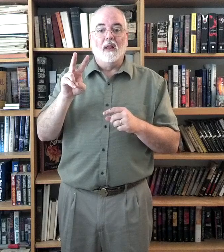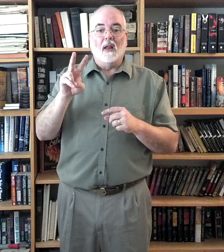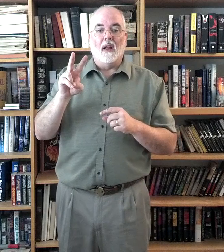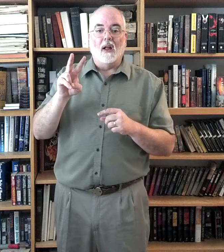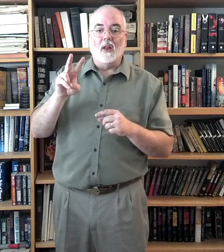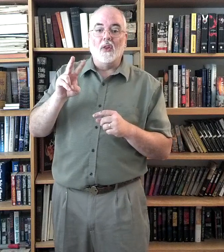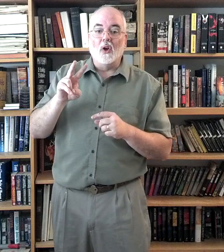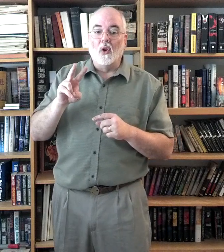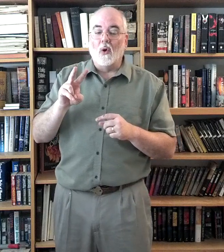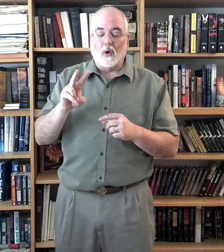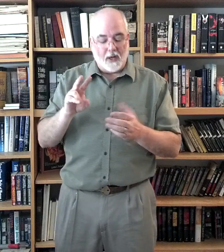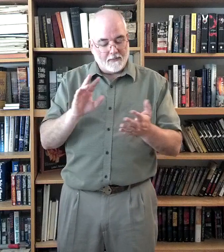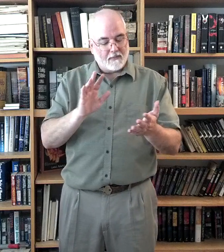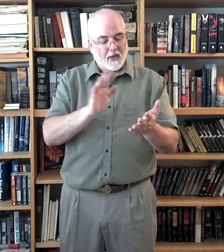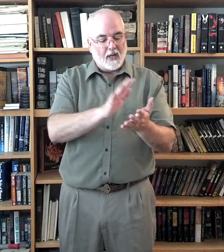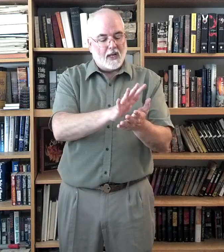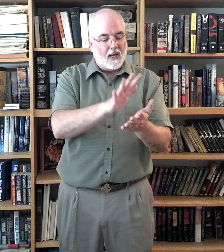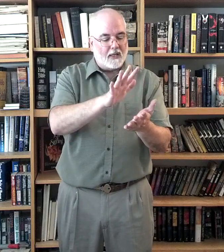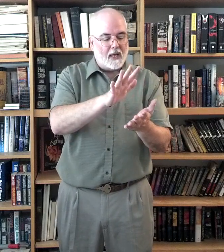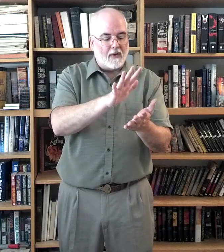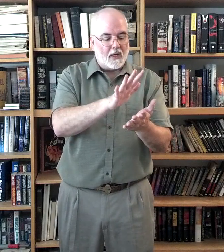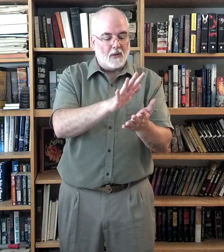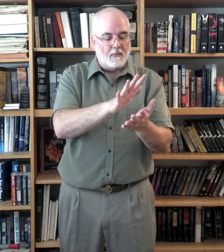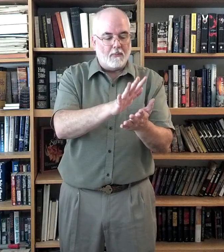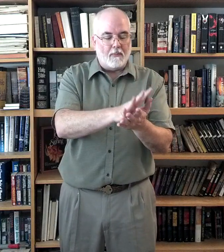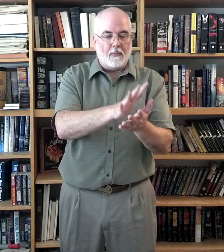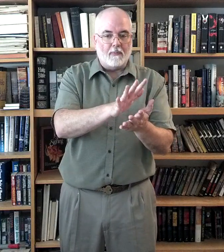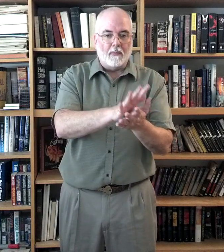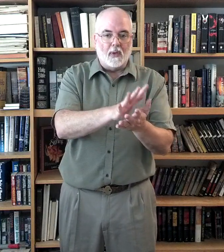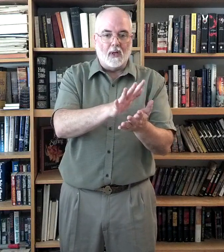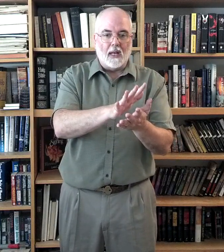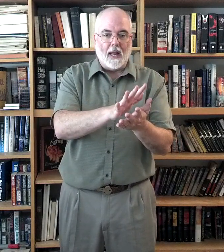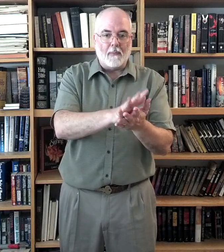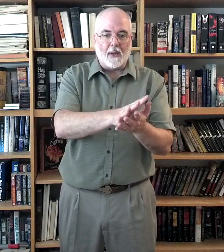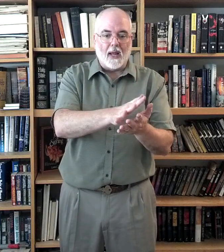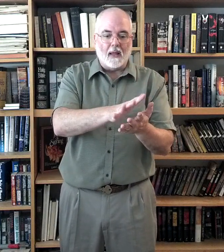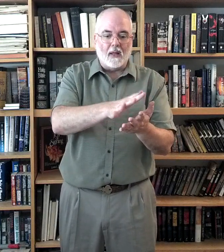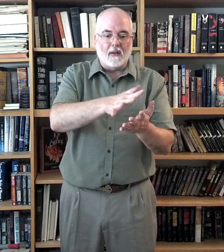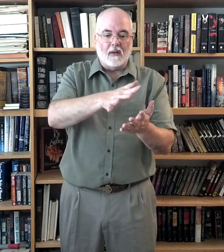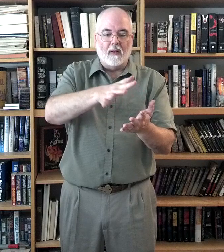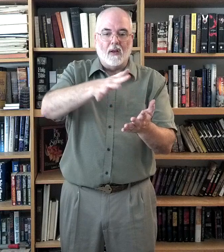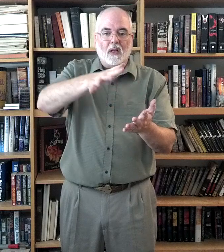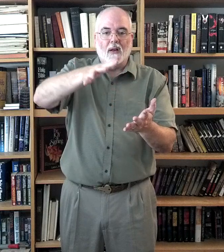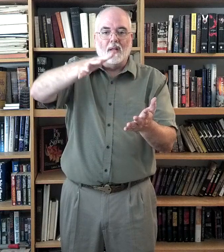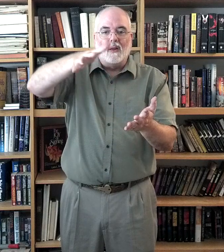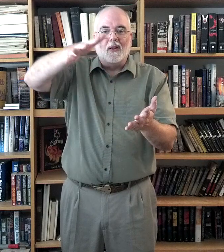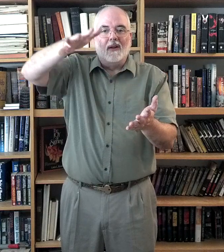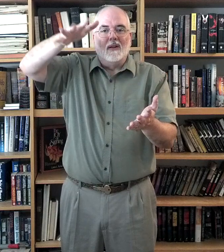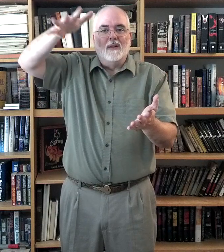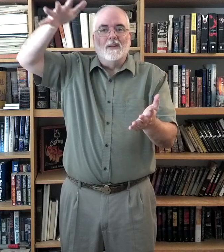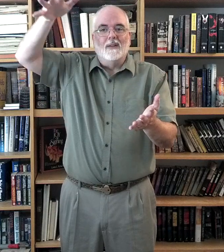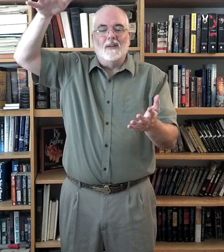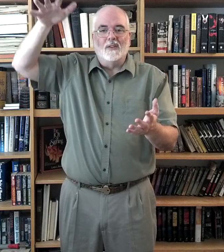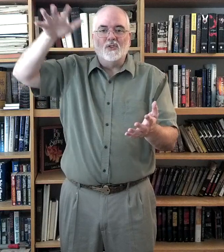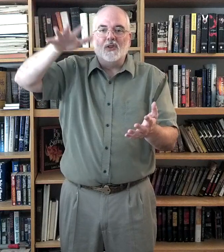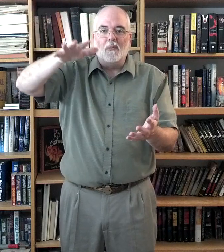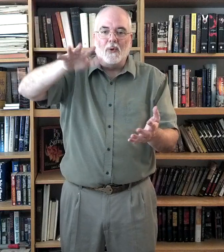The glory. Kind of like a little clap and then shimmery.